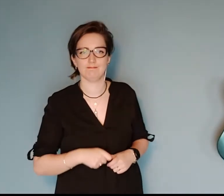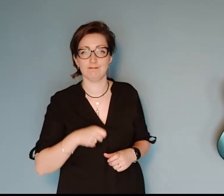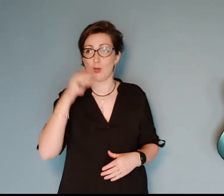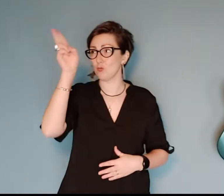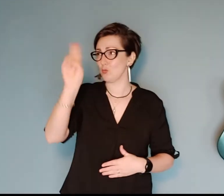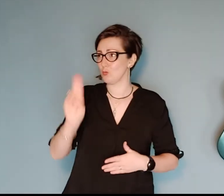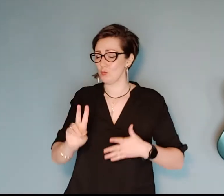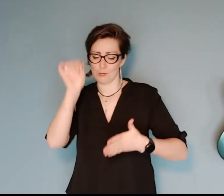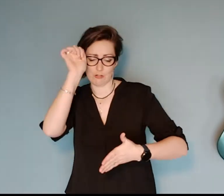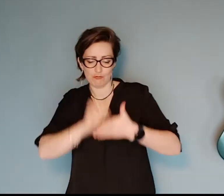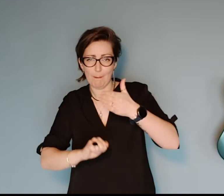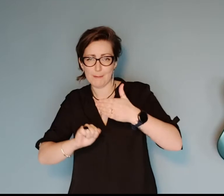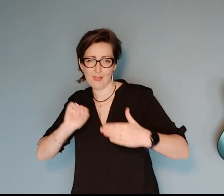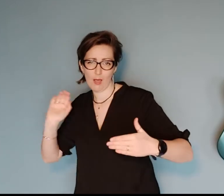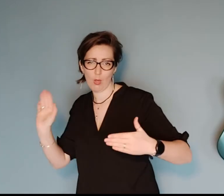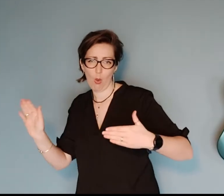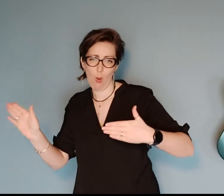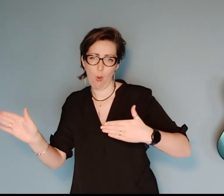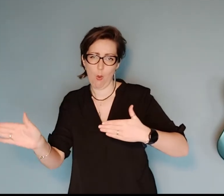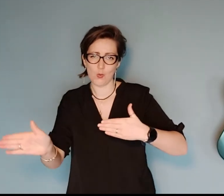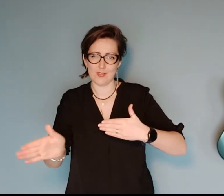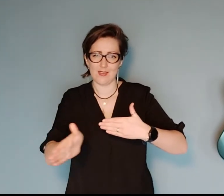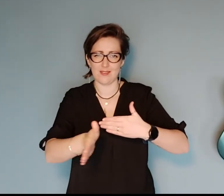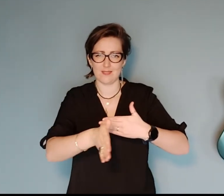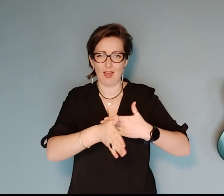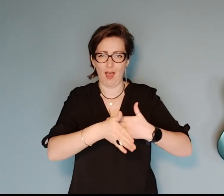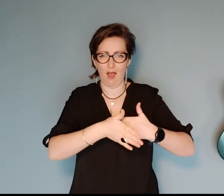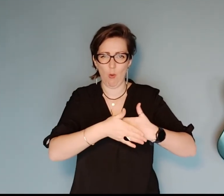Schools and shops are closing down